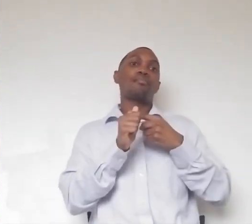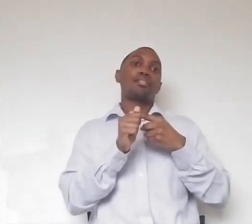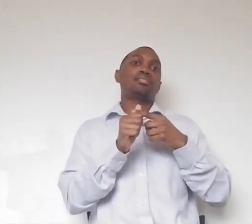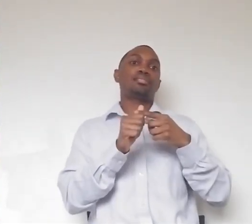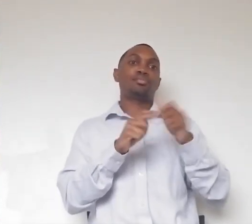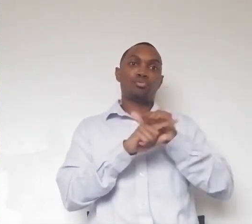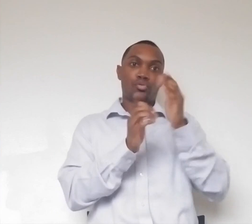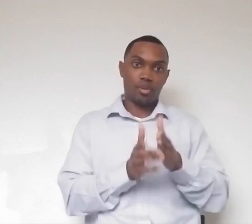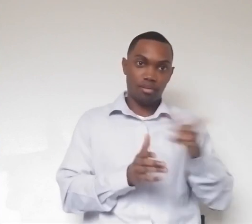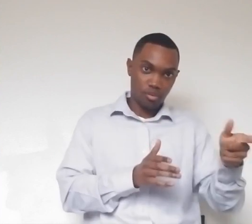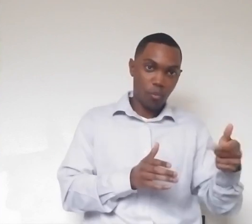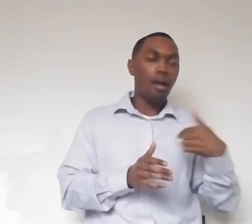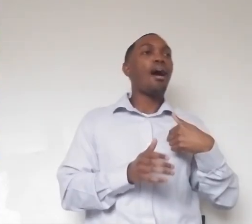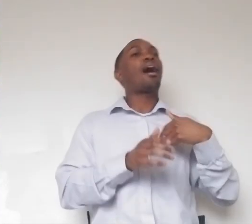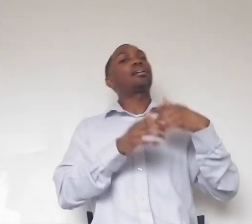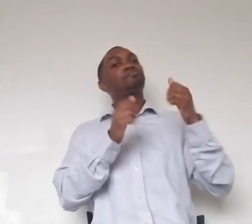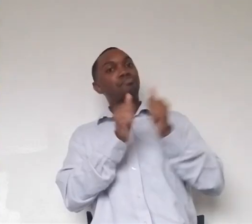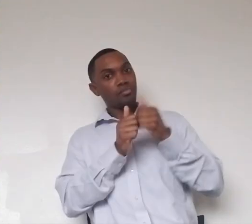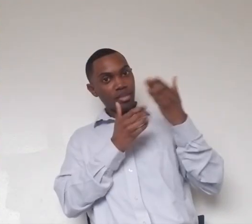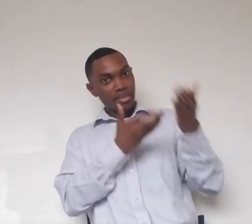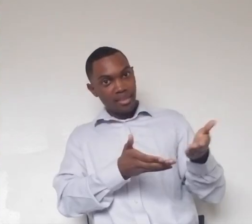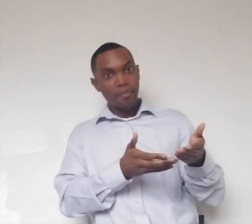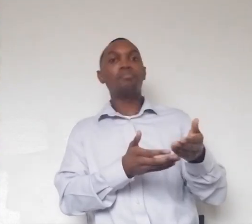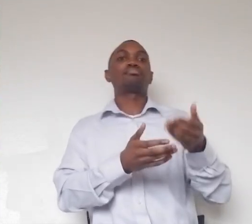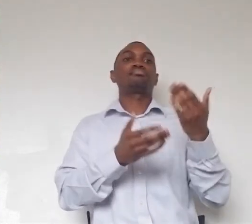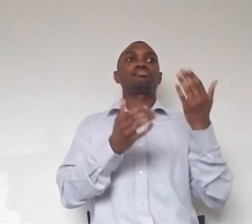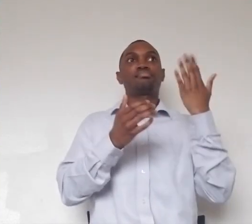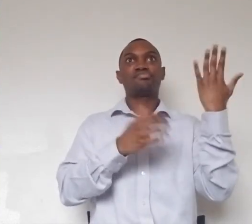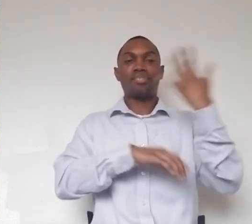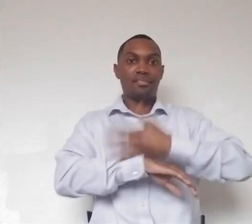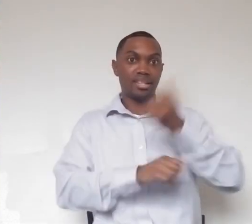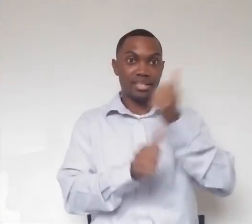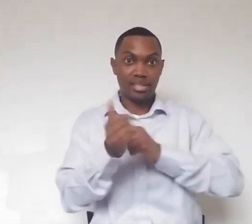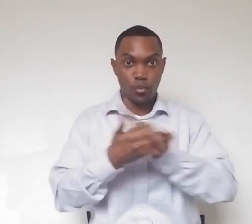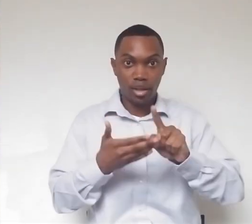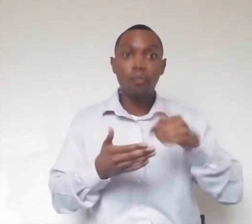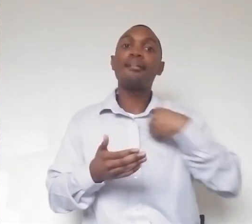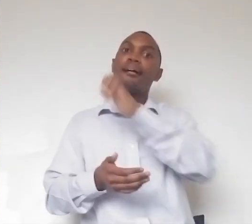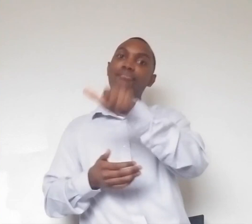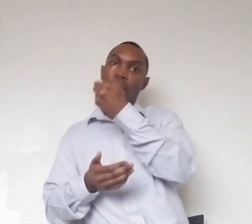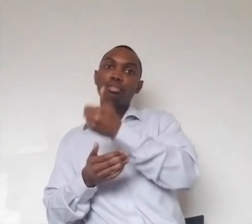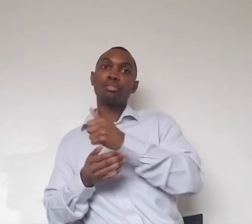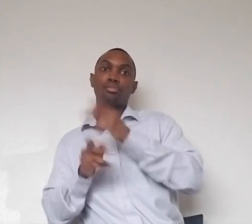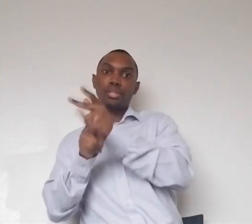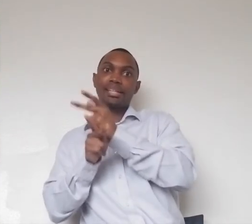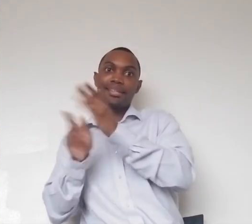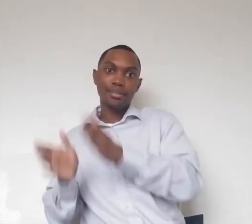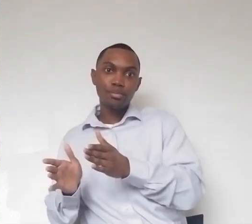five days a week. And we have a couple secondary keepers that work with them as well. Um, if it's based off of familiarity and who feeds them